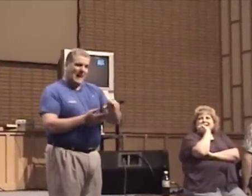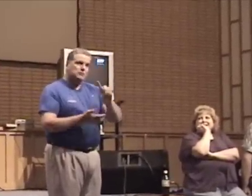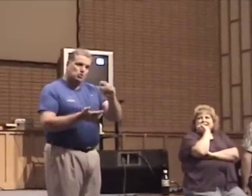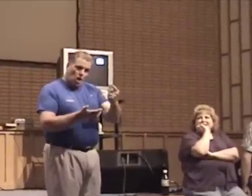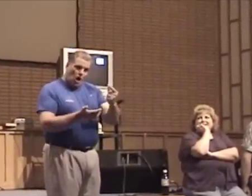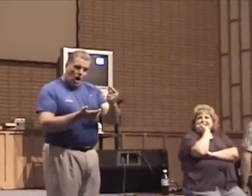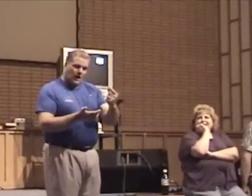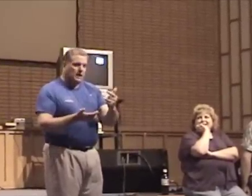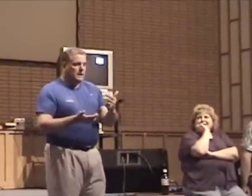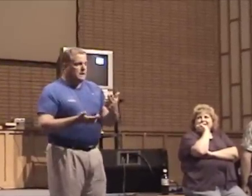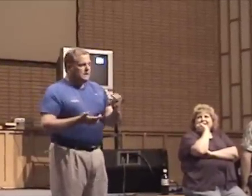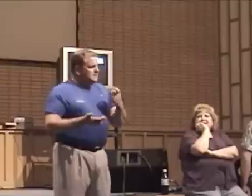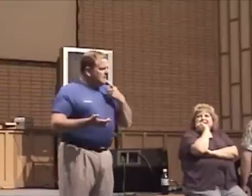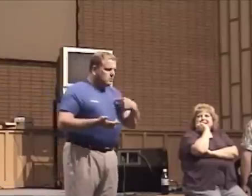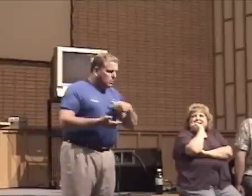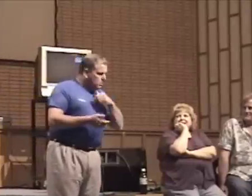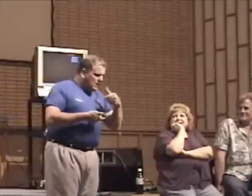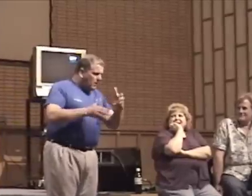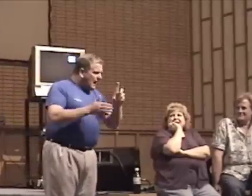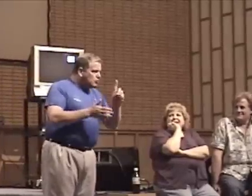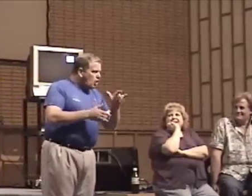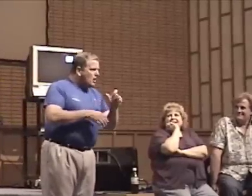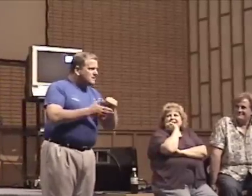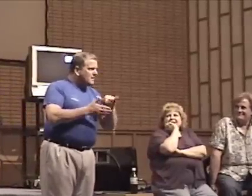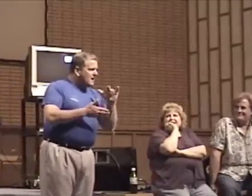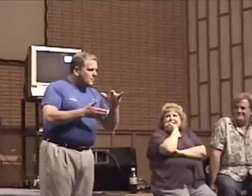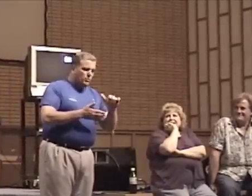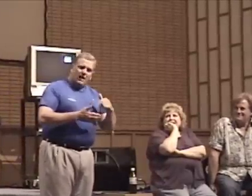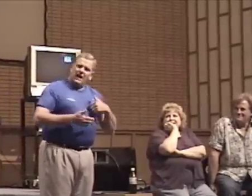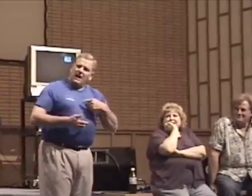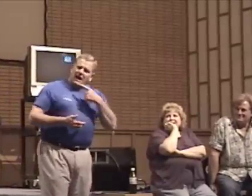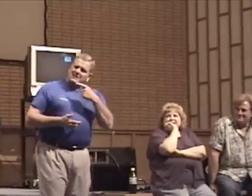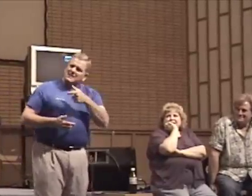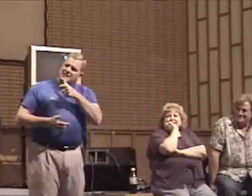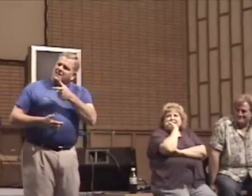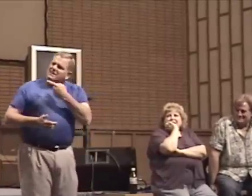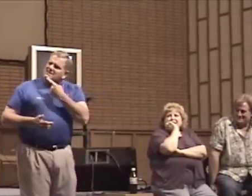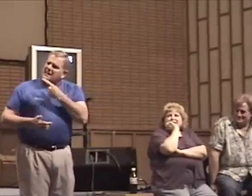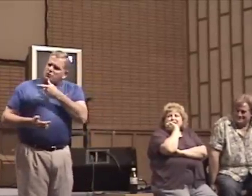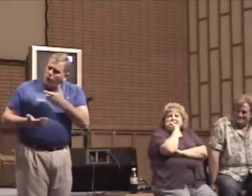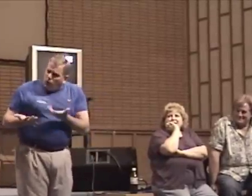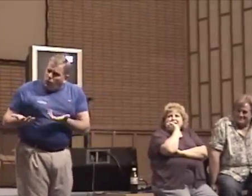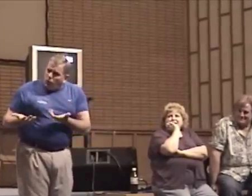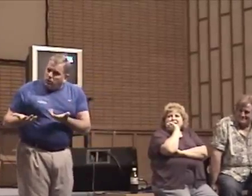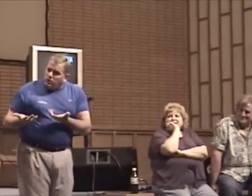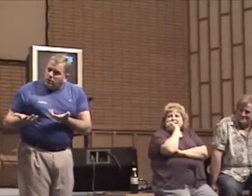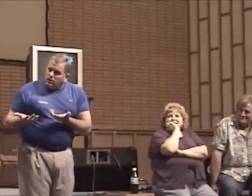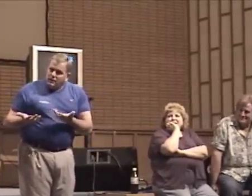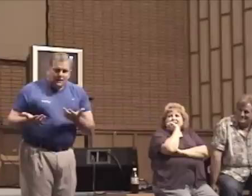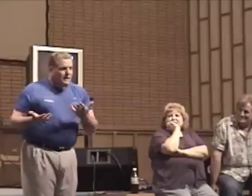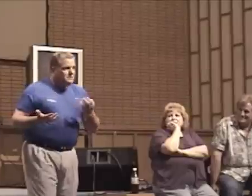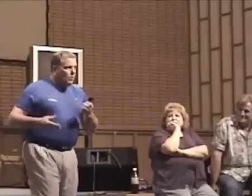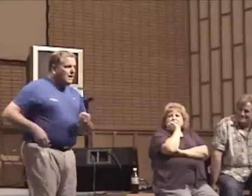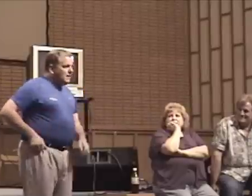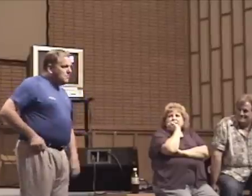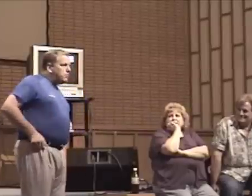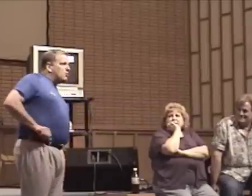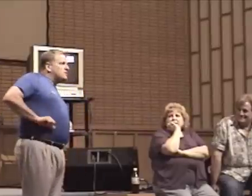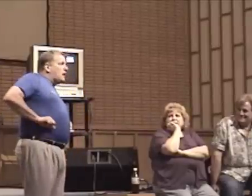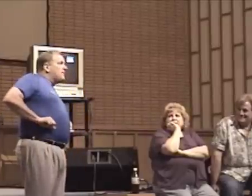that's dog. He said, well, we don't have a dog in the airport. I said, that's who? So, he pulled out.